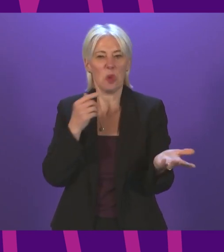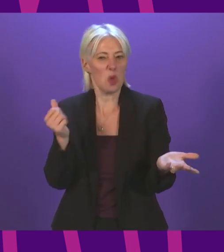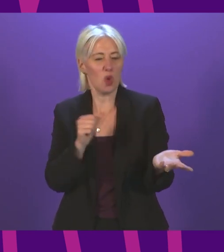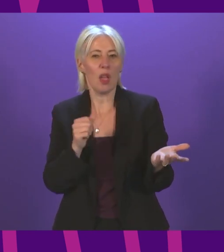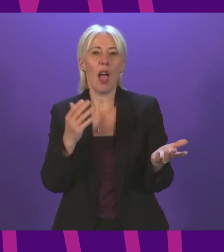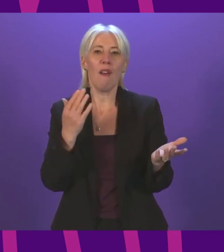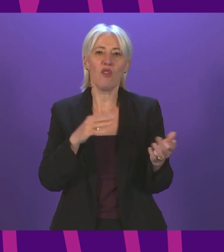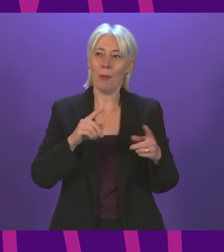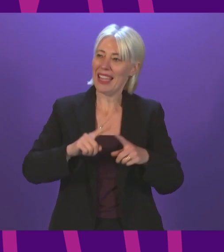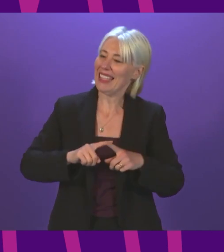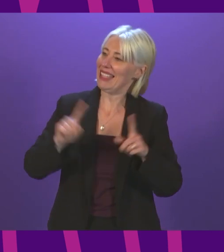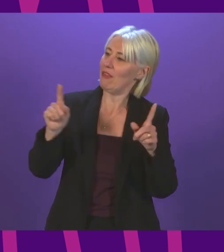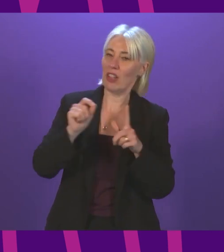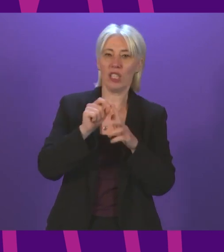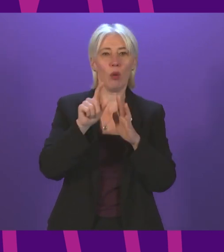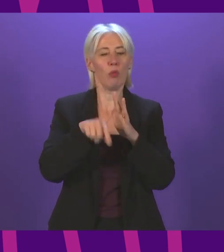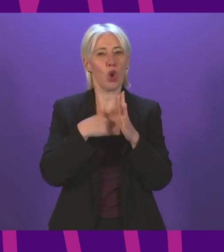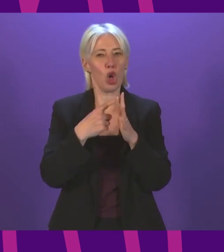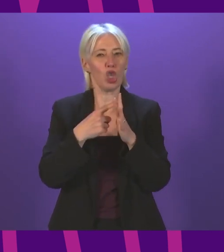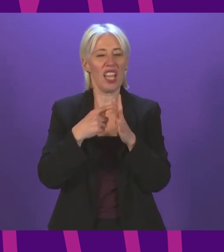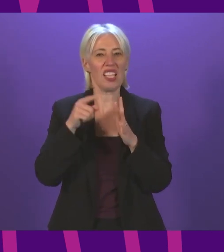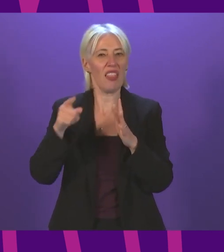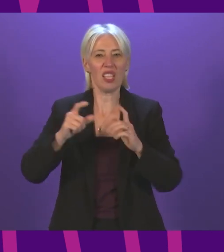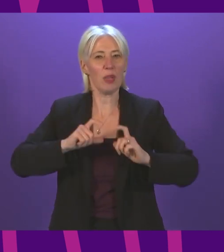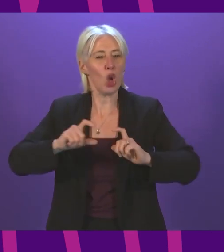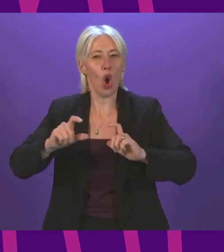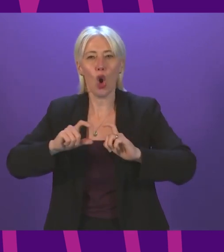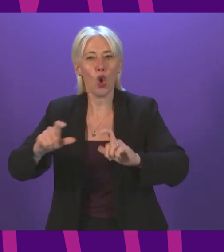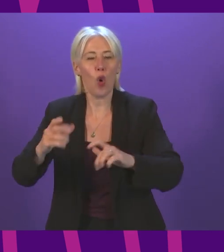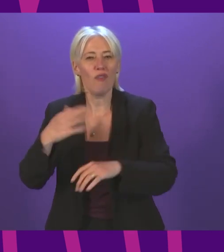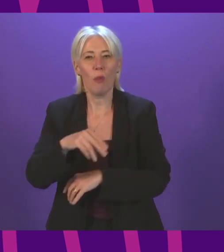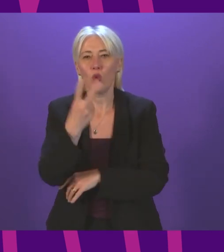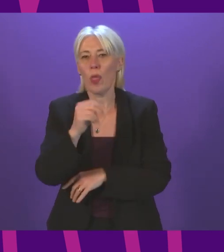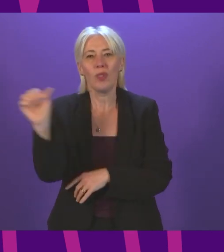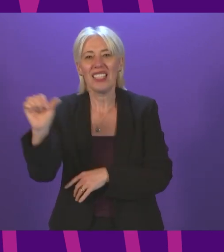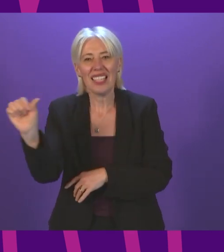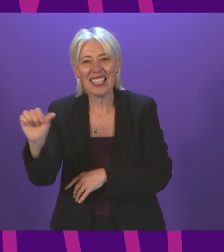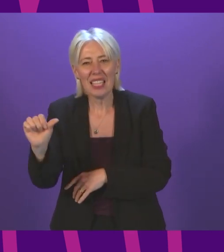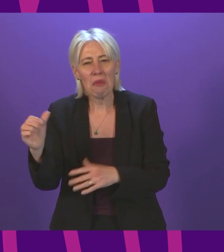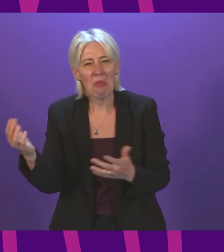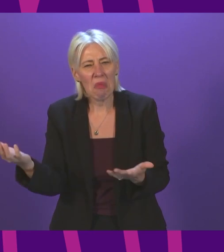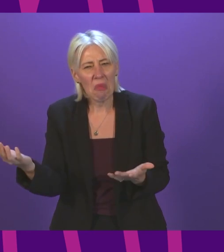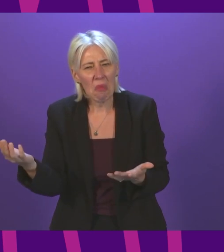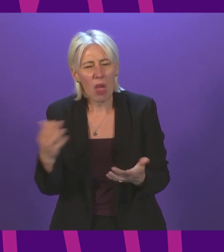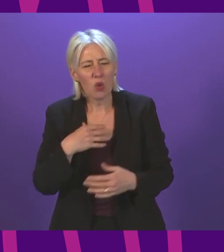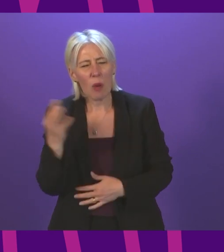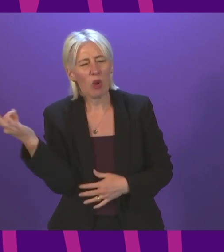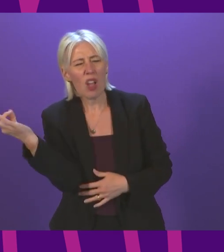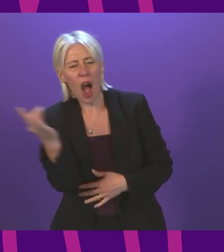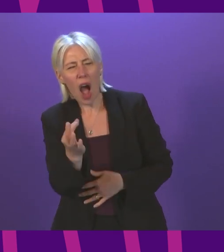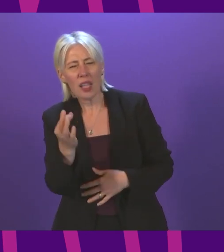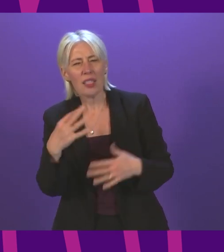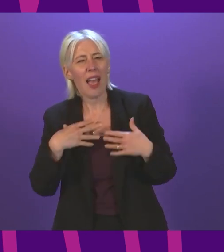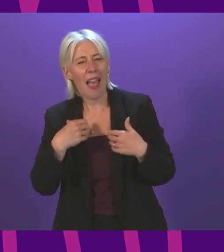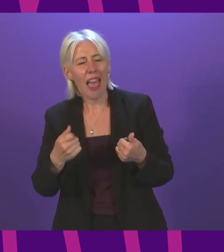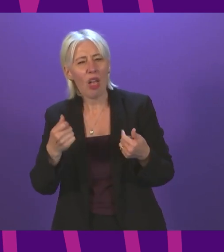from a totally different project that has been ongoing since 2016. So let me ask the Health Secretary, how